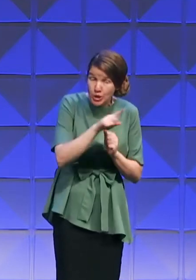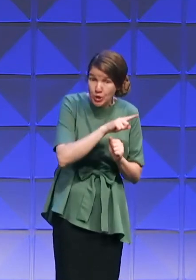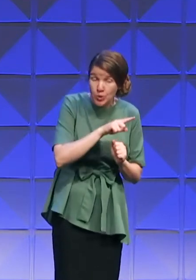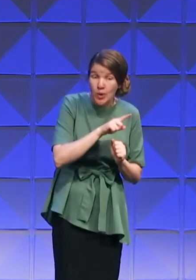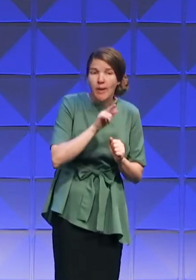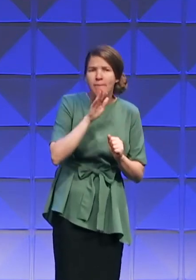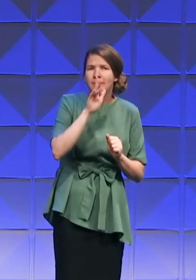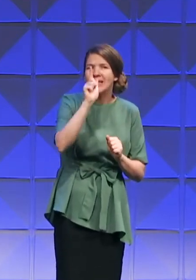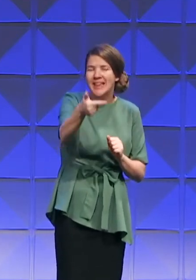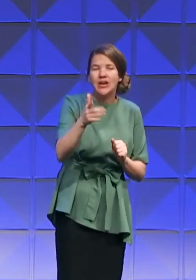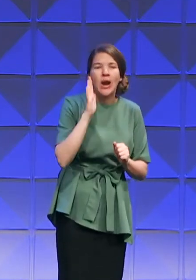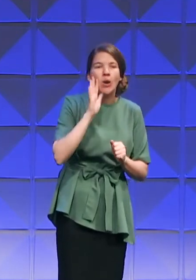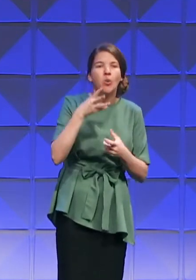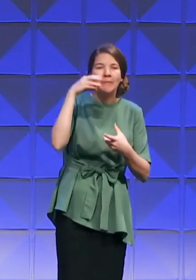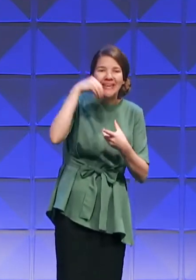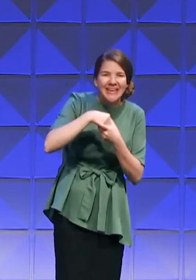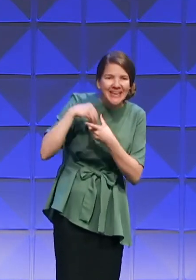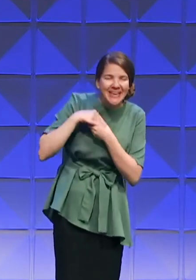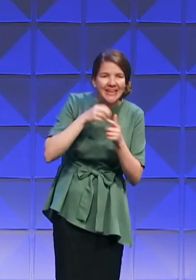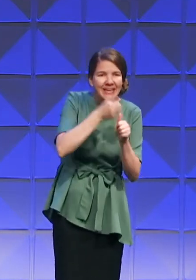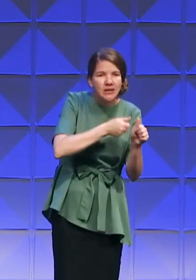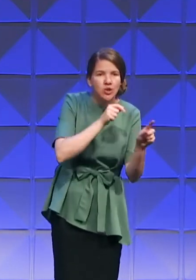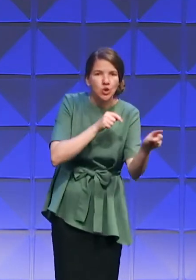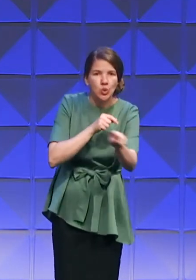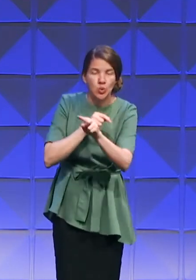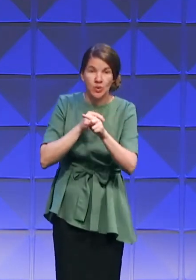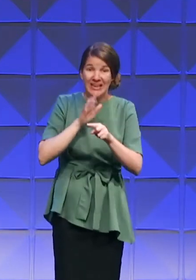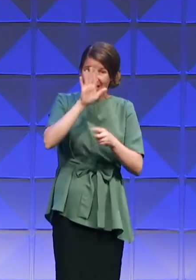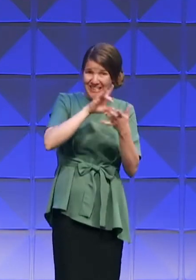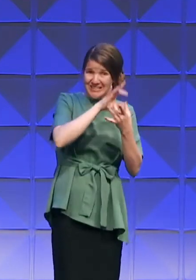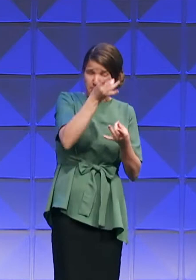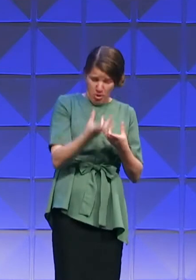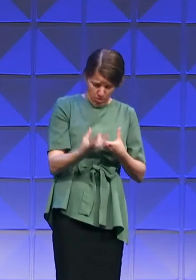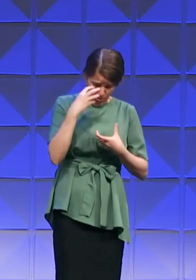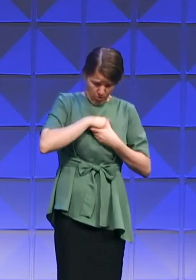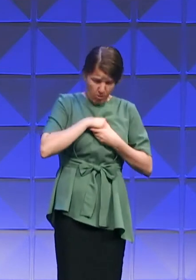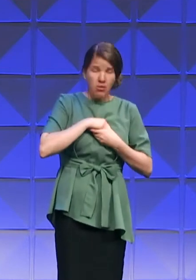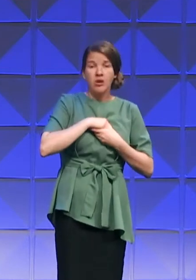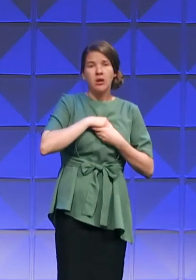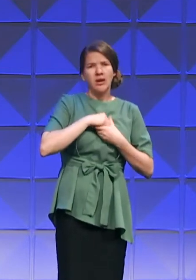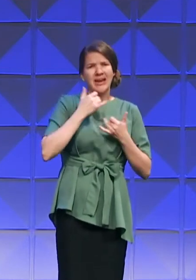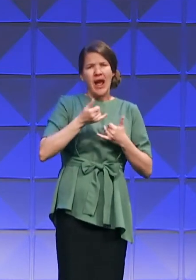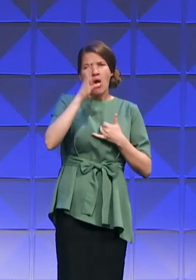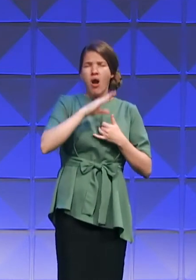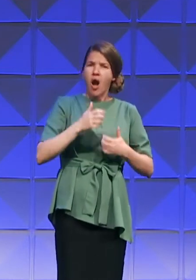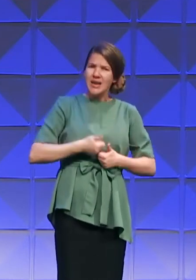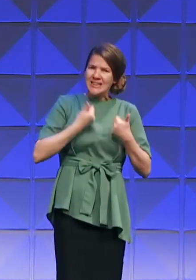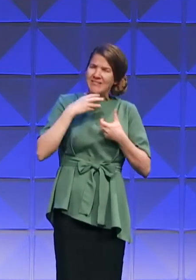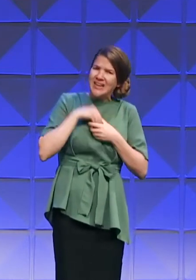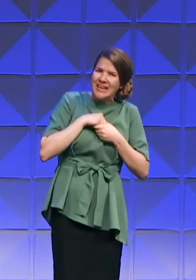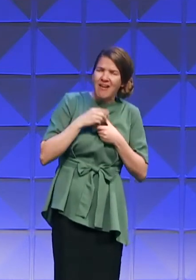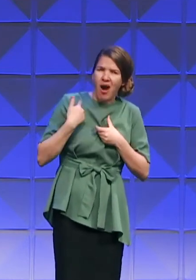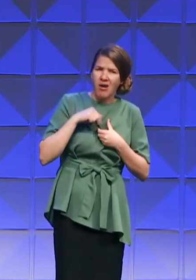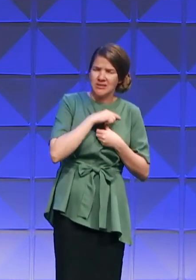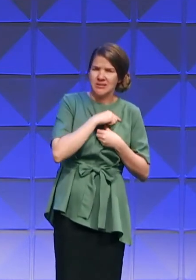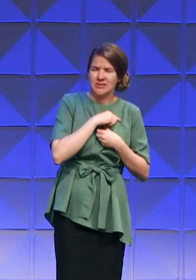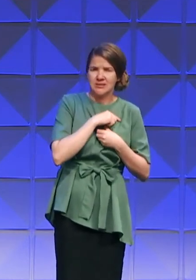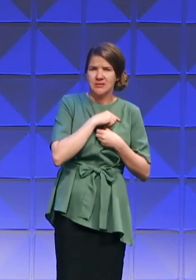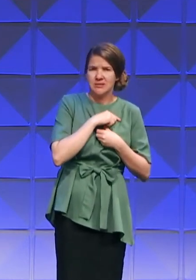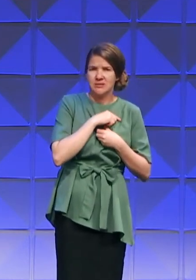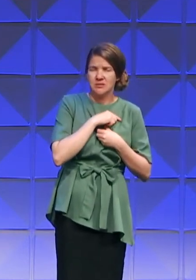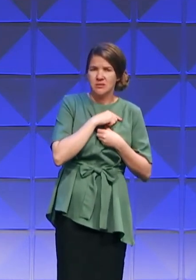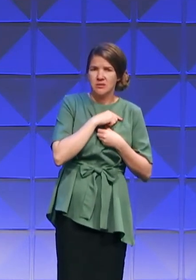in you. When God filled us with his spirit, he came to live in us. He came to house in us.